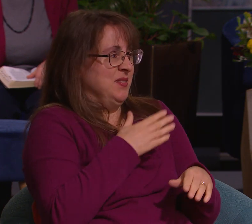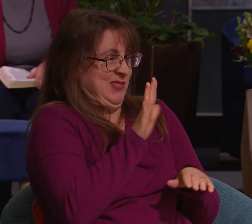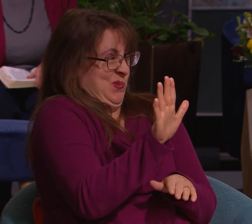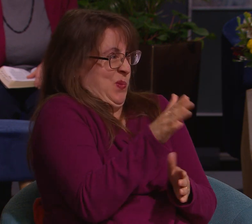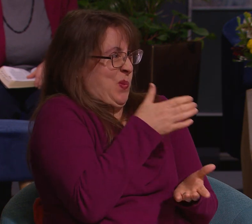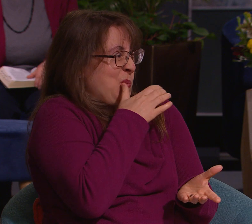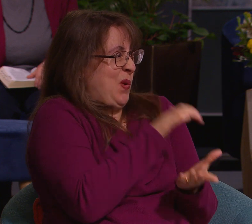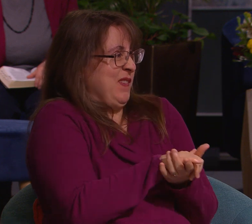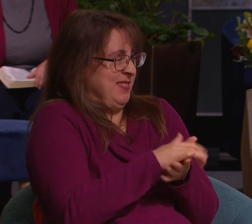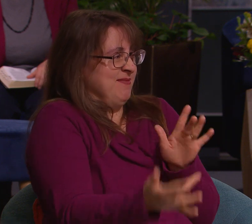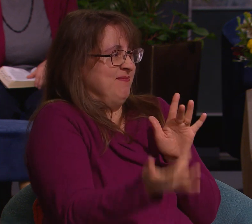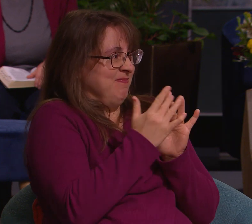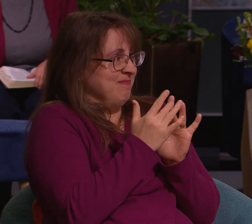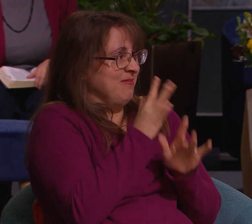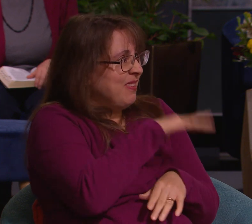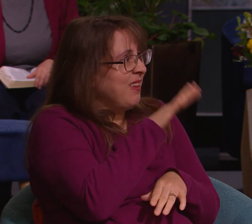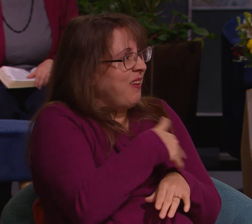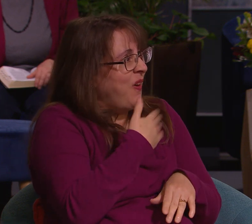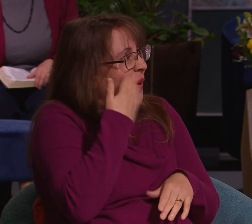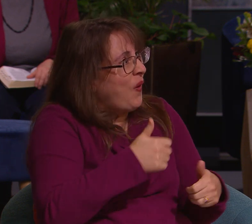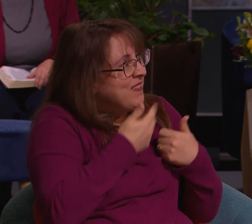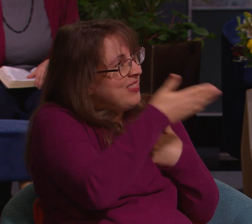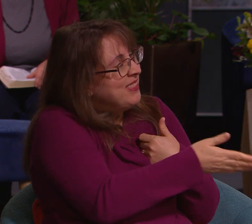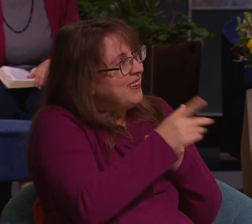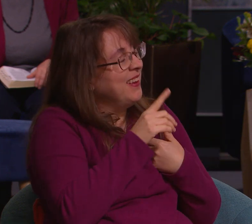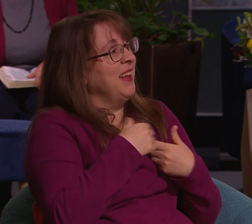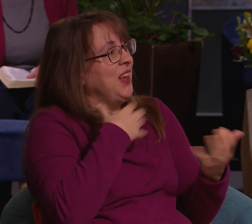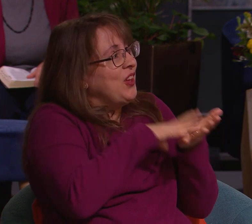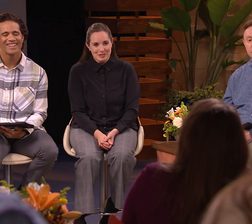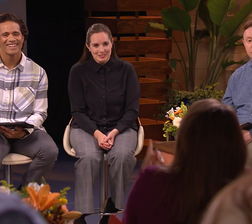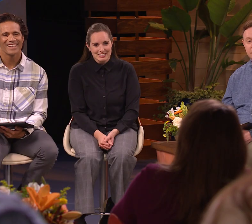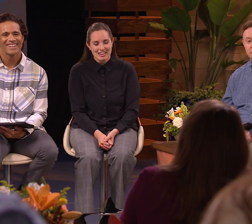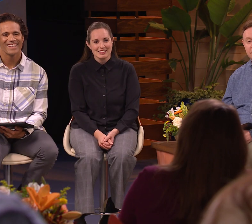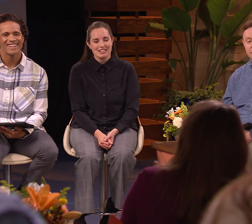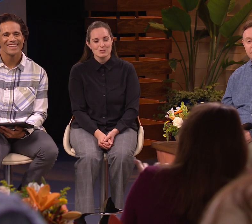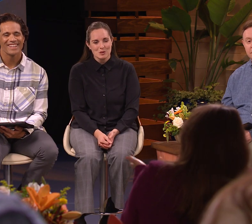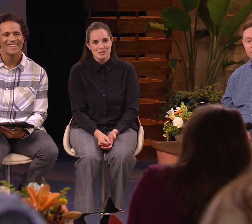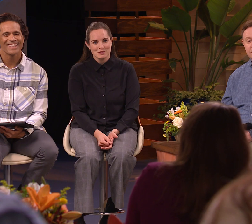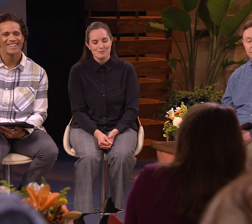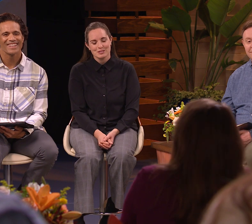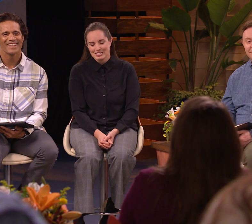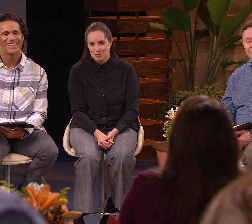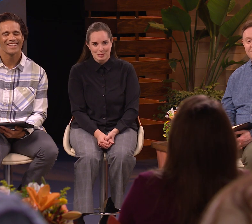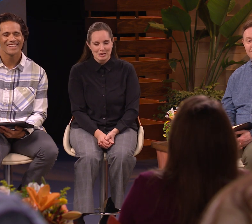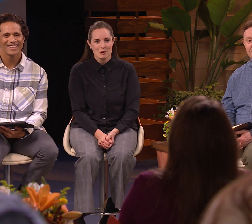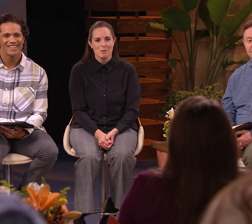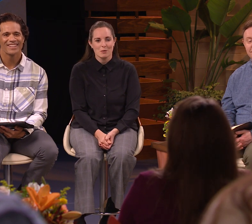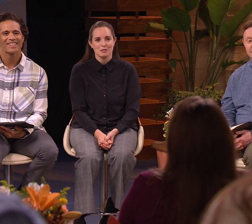after that, his wife got in touch with me and said, oh my goodness, I thank you so much for, you know, bringing him home. I want to